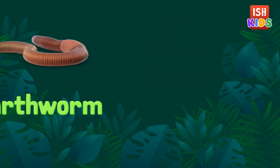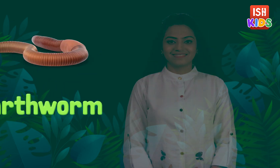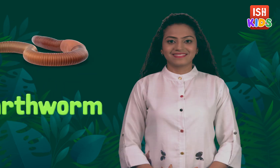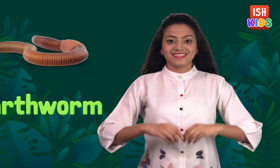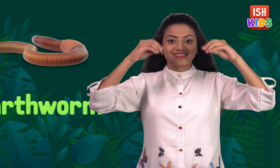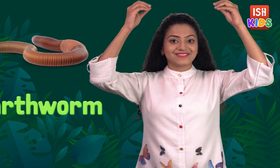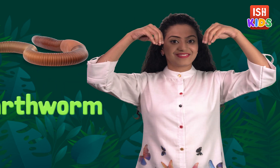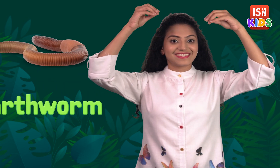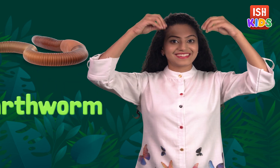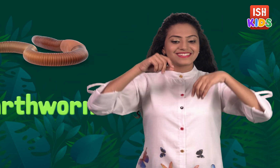Earthworm